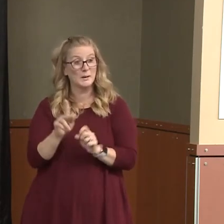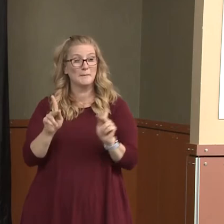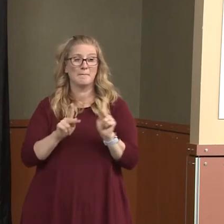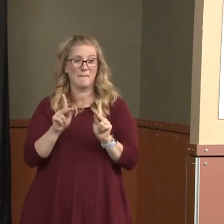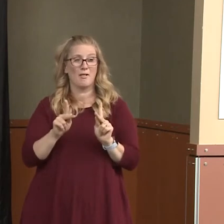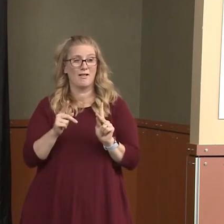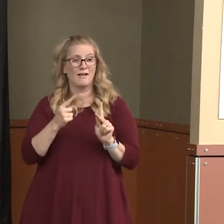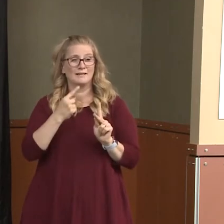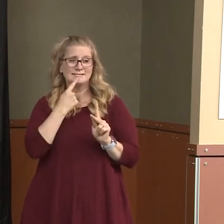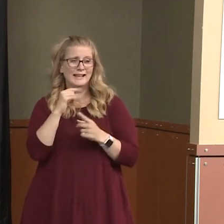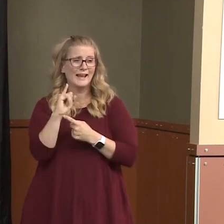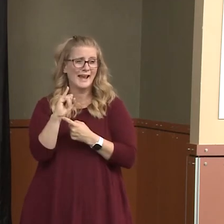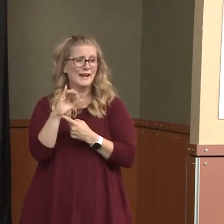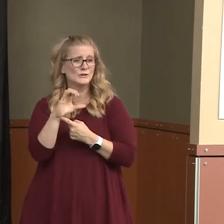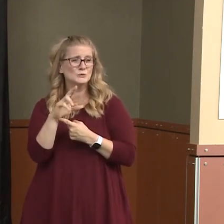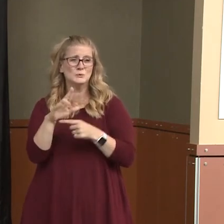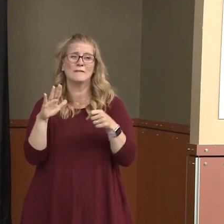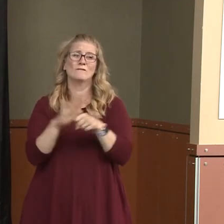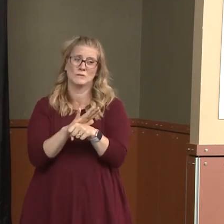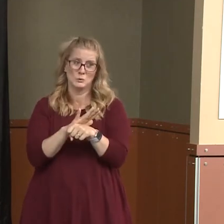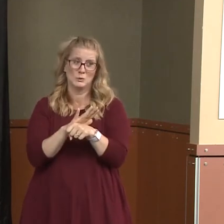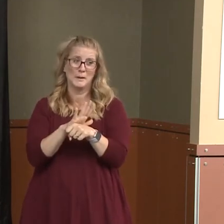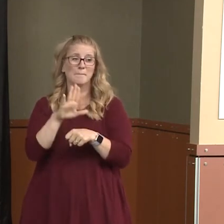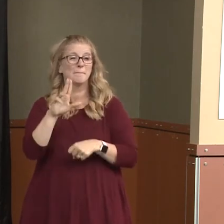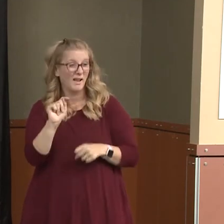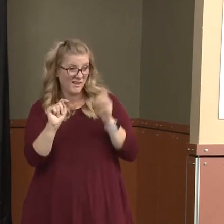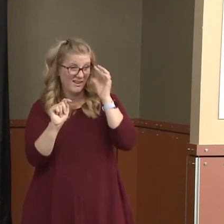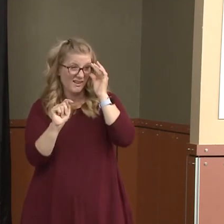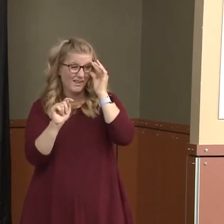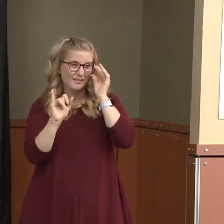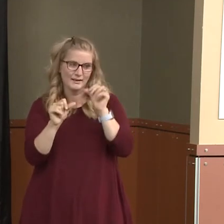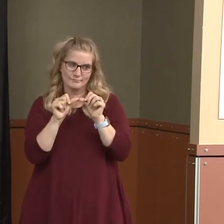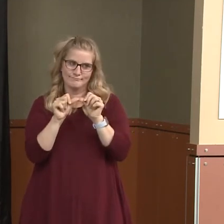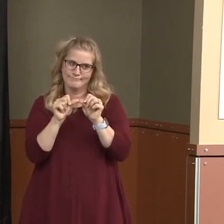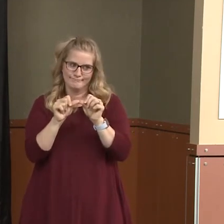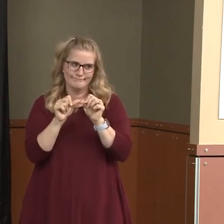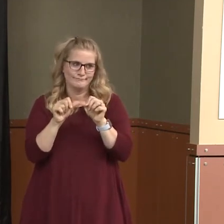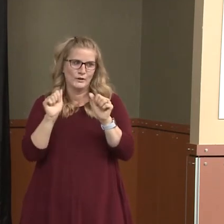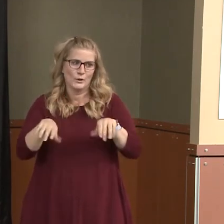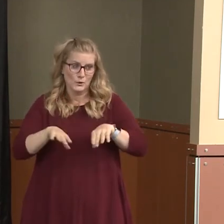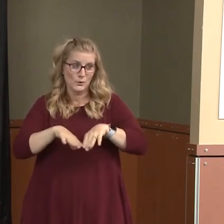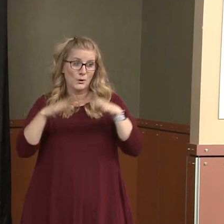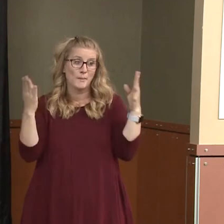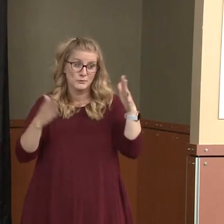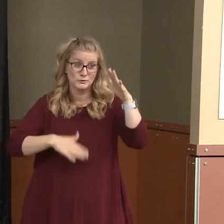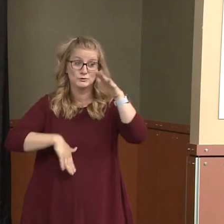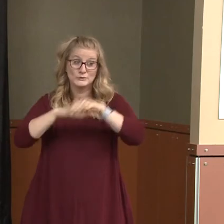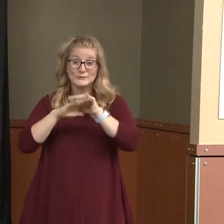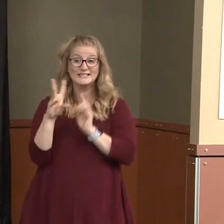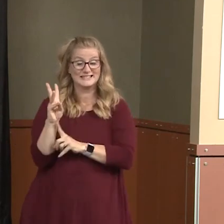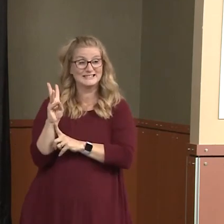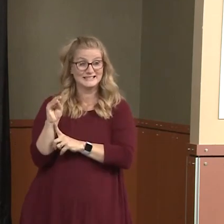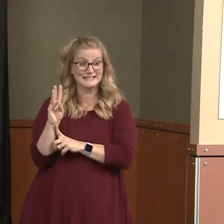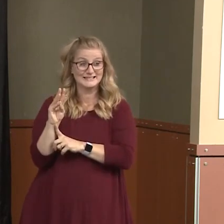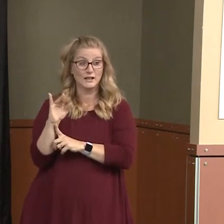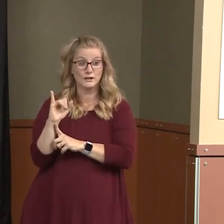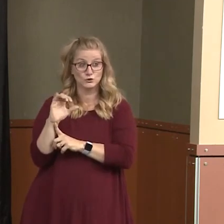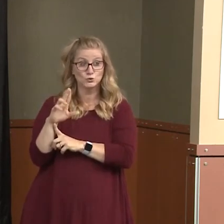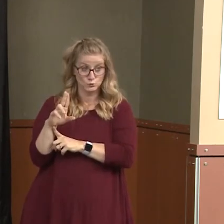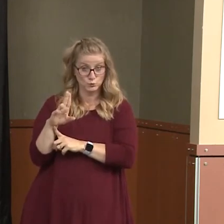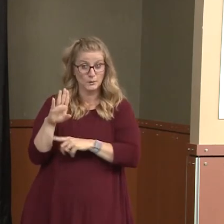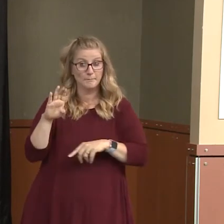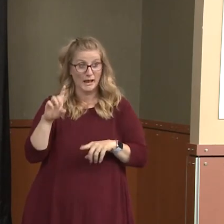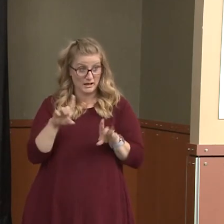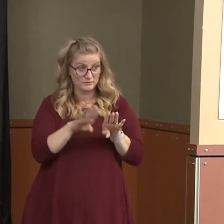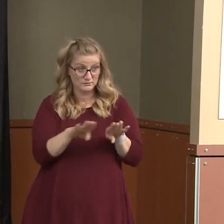And it stays pretty consistent. We have the capability to open up as many as 60 ICU beds, should we need them. We have not